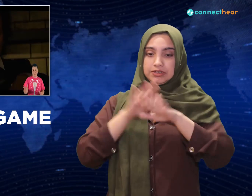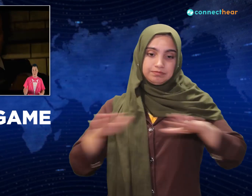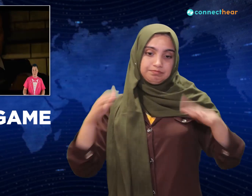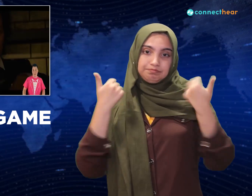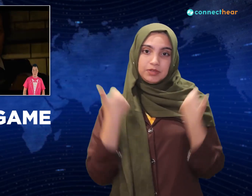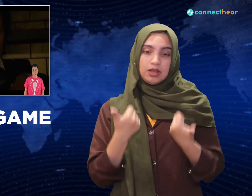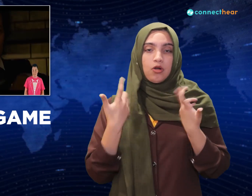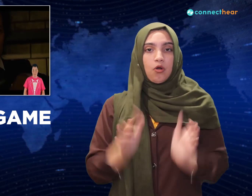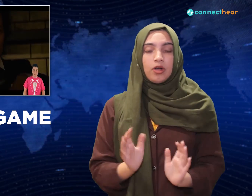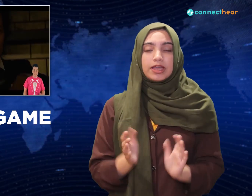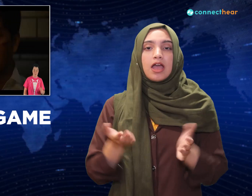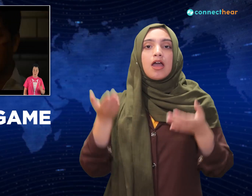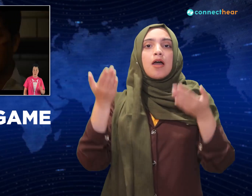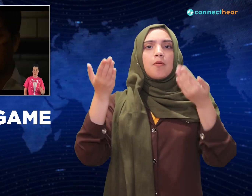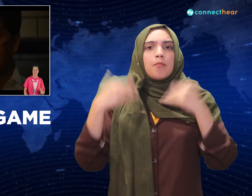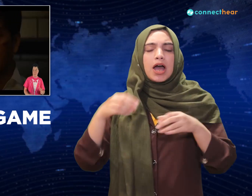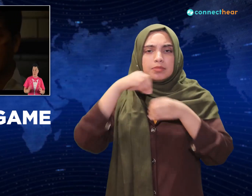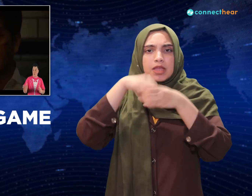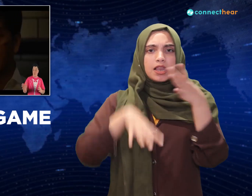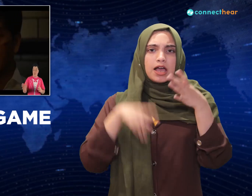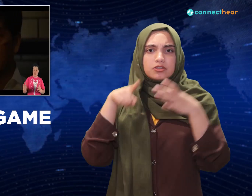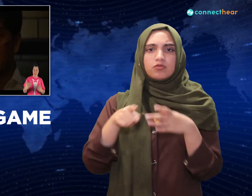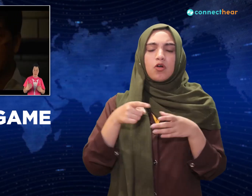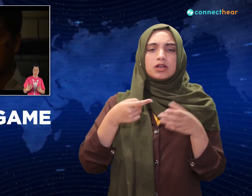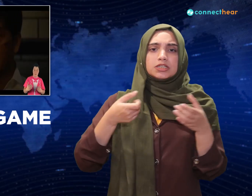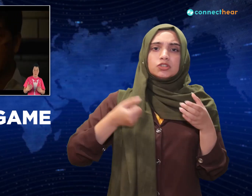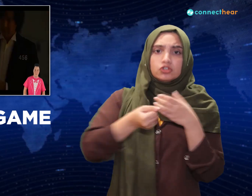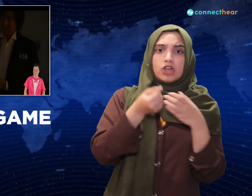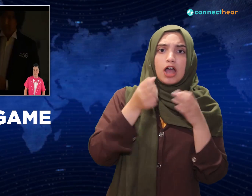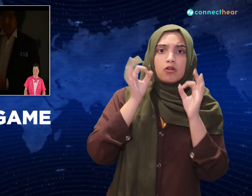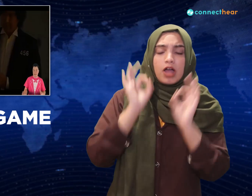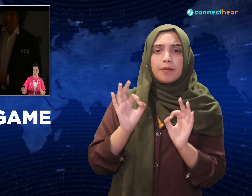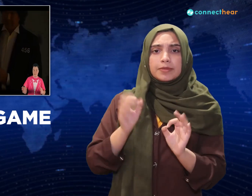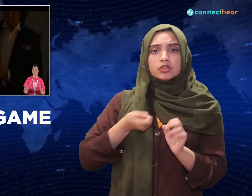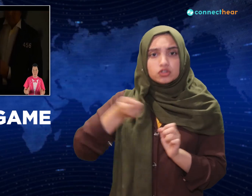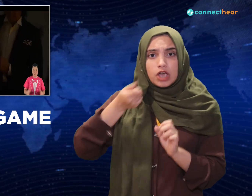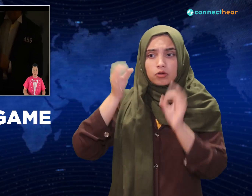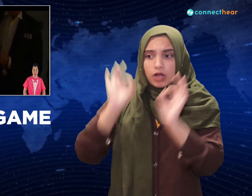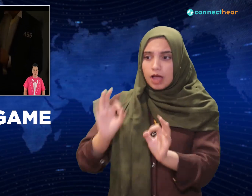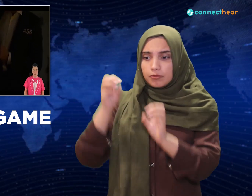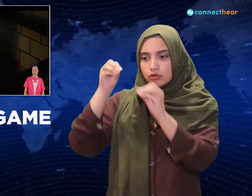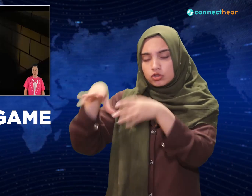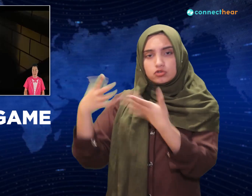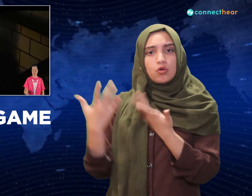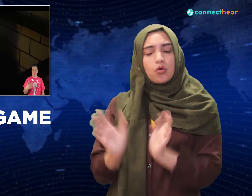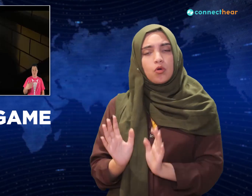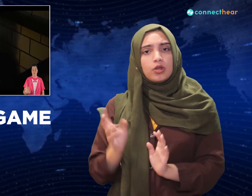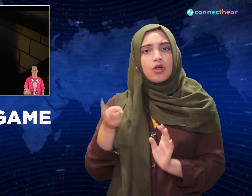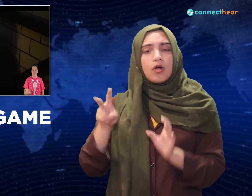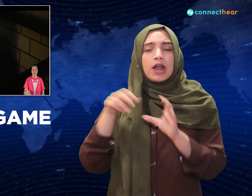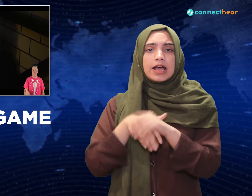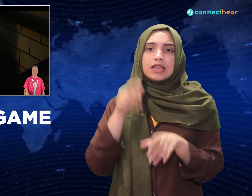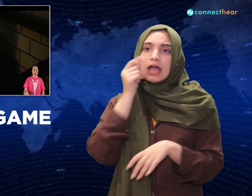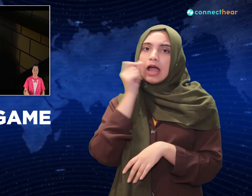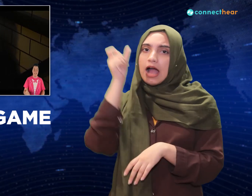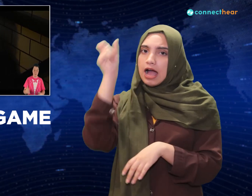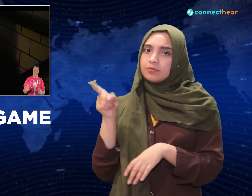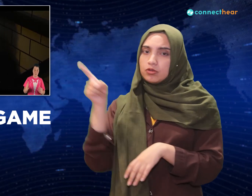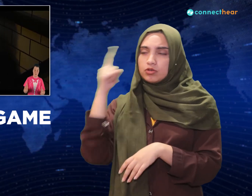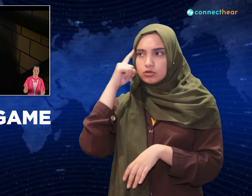no sleep, as Gyeon's worried Sangwoo's gonna kill him. He makes an alliance with Sebok, like, hey girl, we've been through a lot, I trust you.